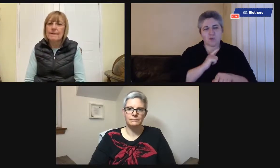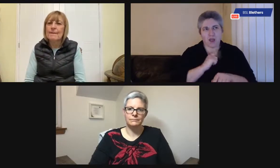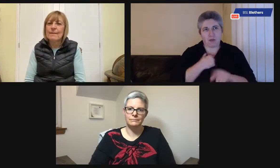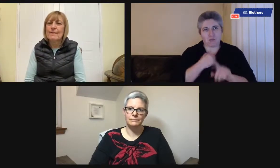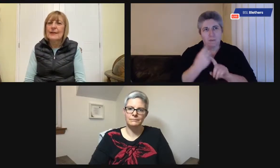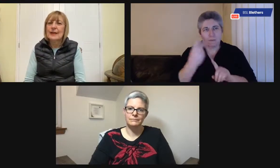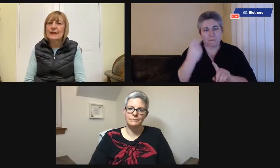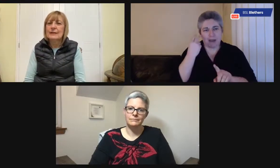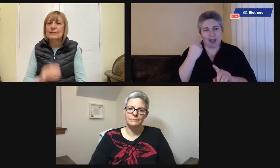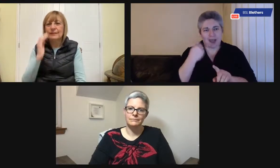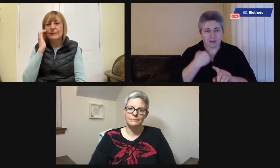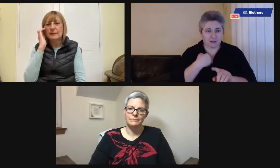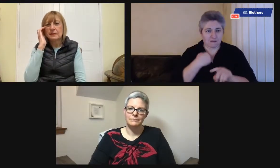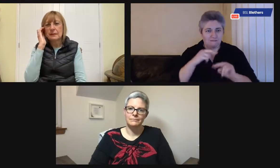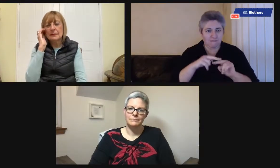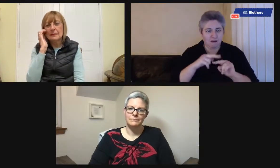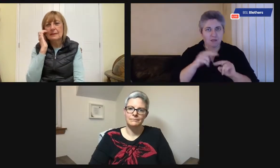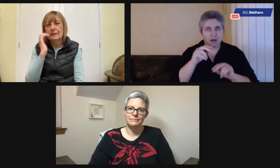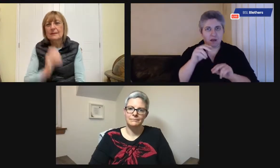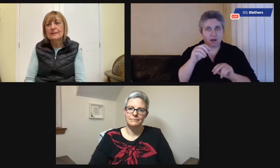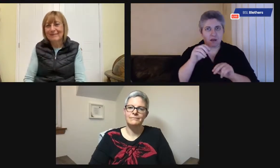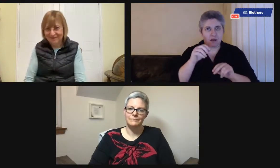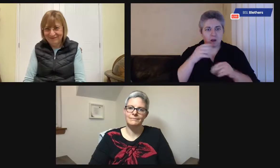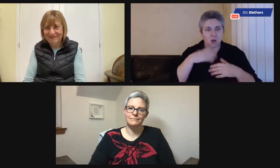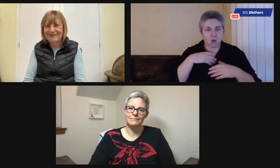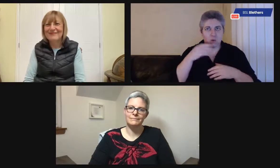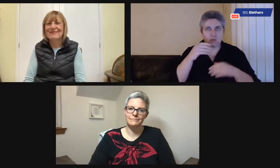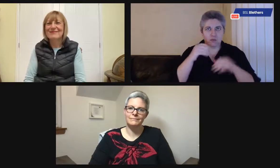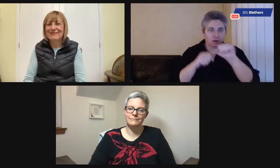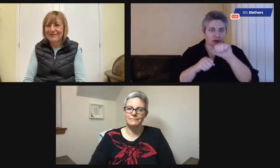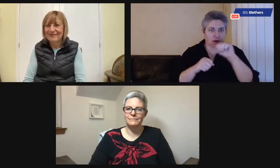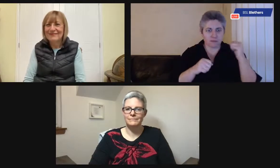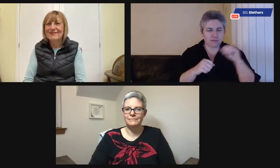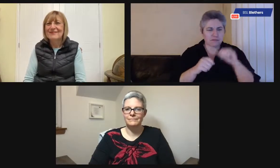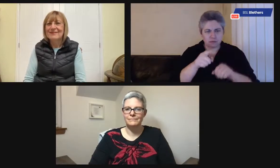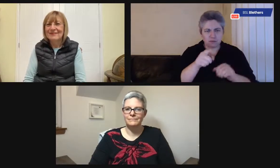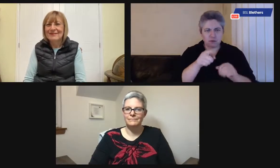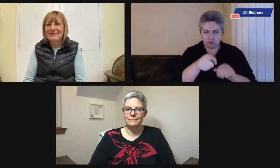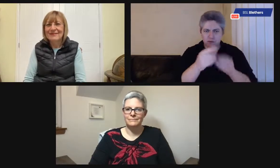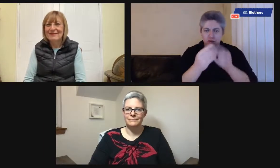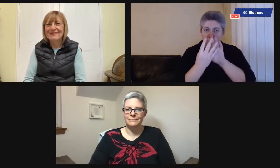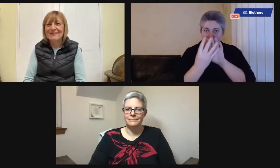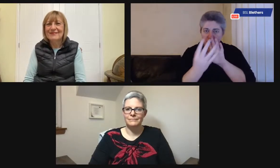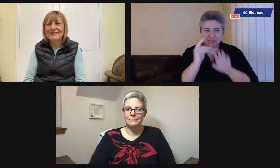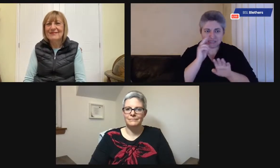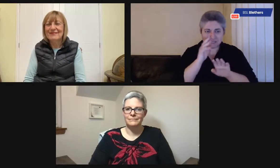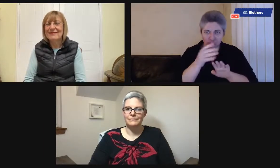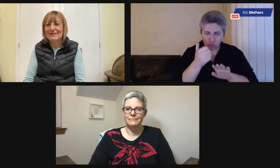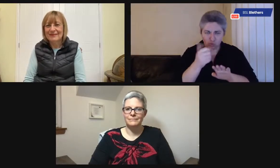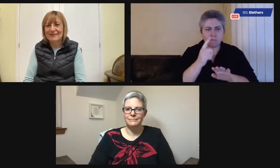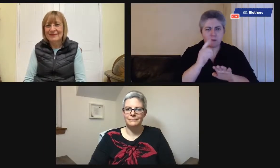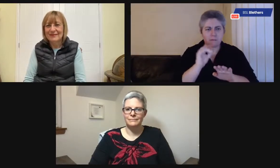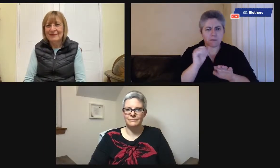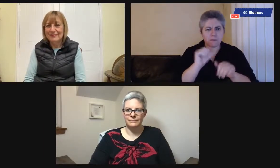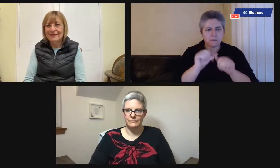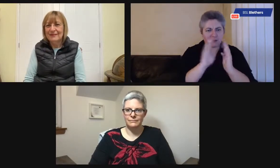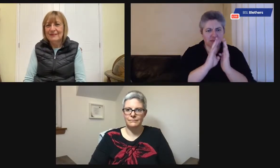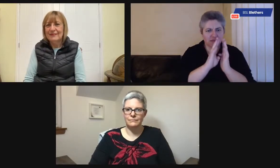told what you should wear at all. Yeah, when I look back to my experience with my father, he would open cupboards. And